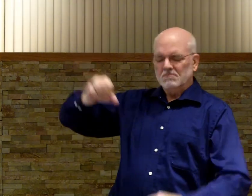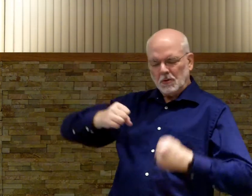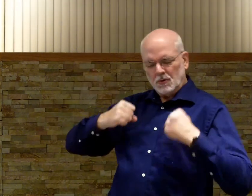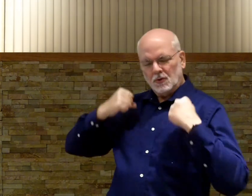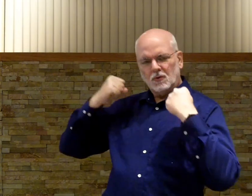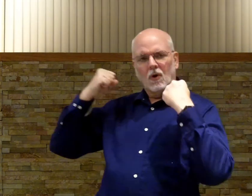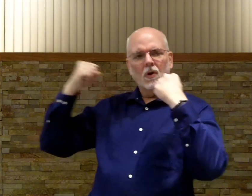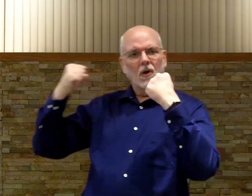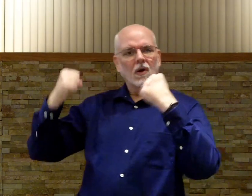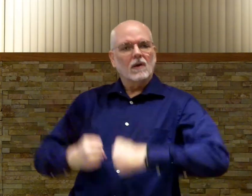Strong.